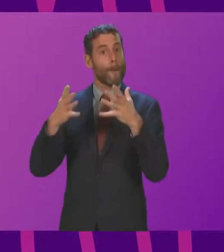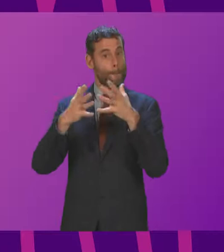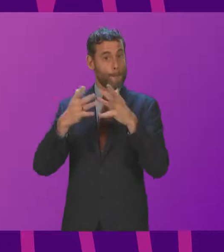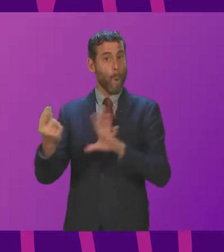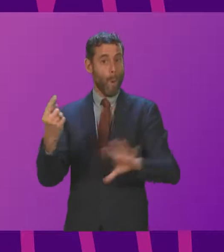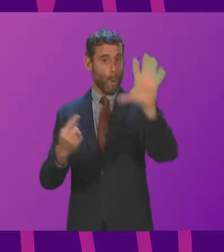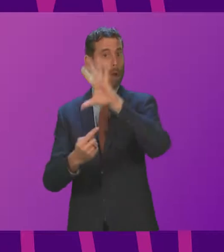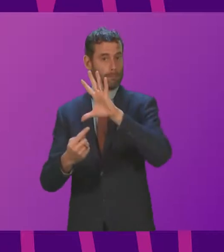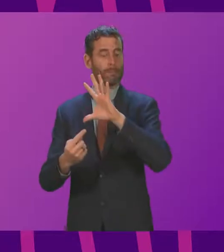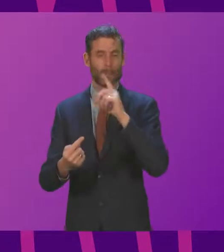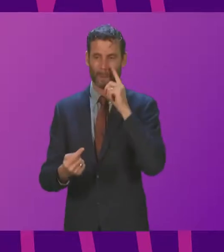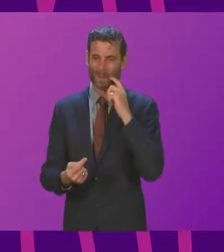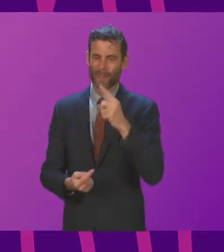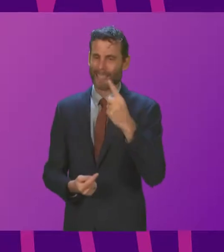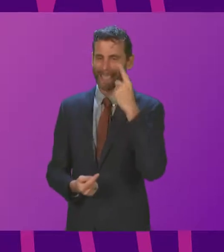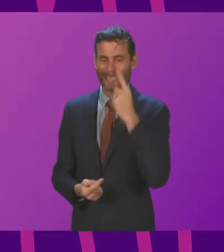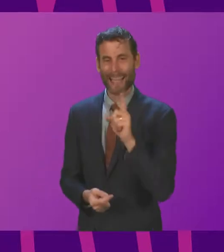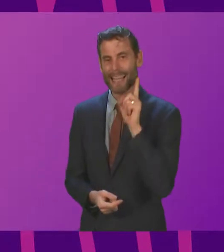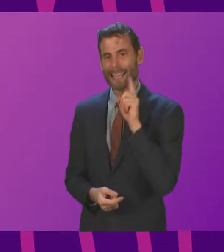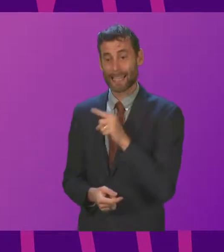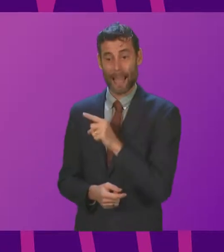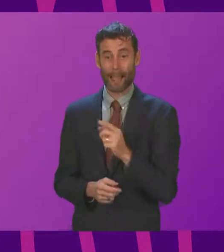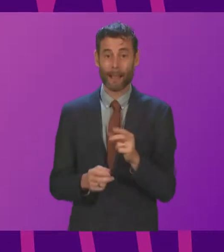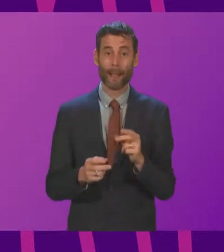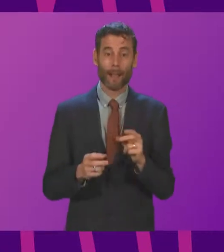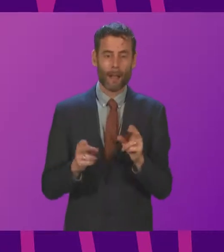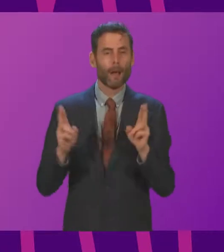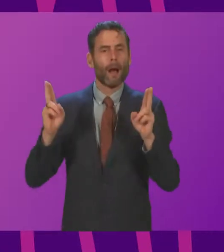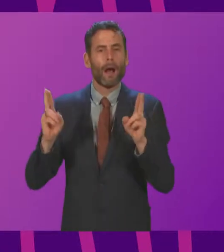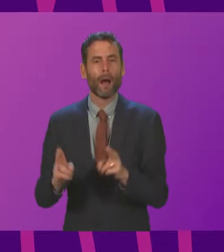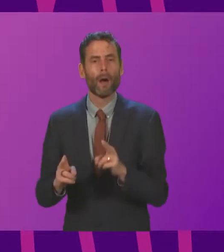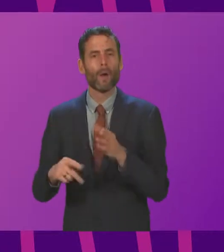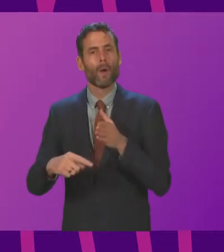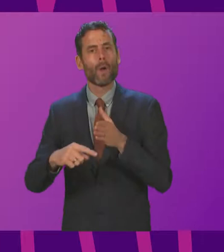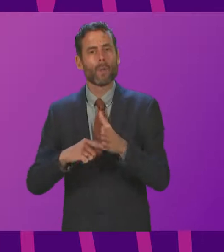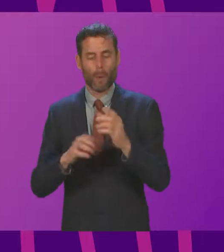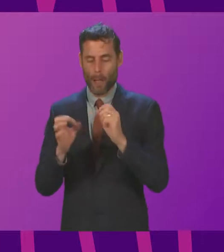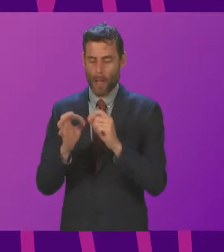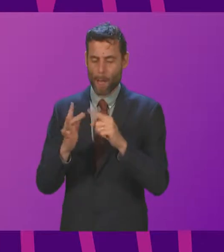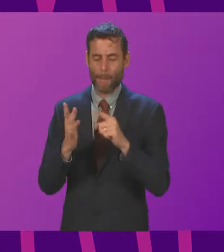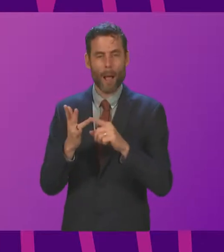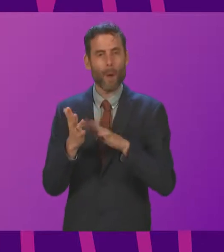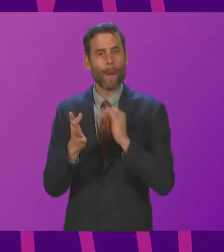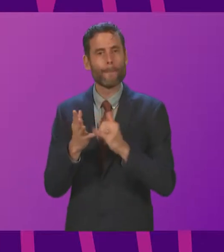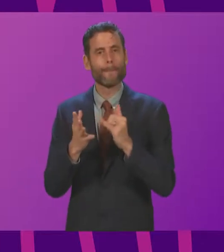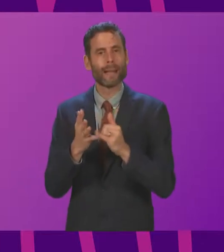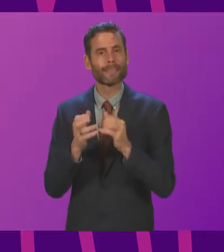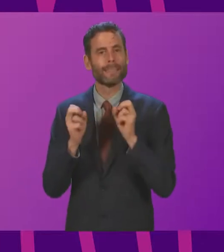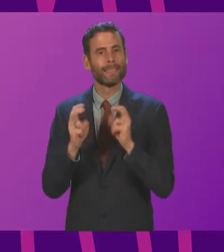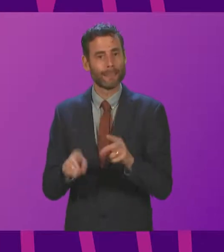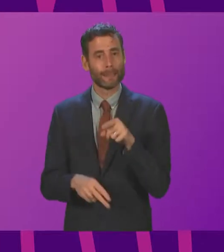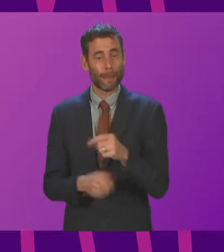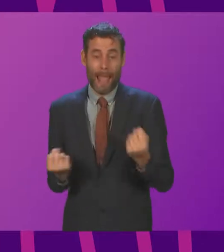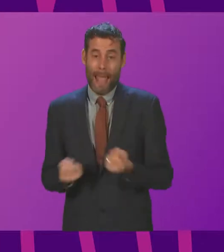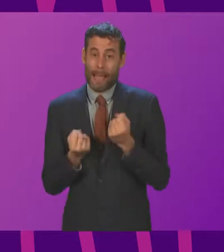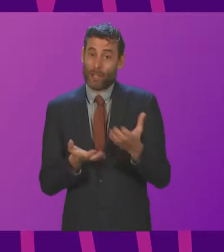The decline reported yesterday, driven by the reduced output from large biomass systems, as the Energy Saving Trust